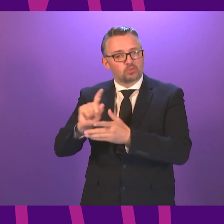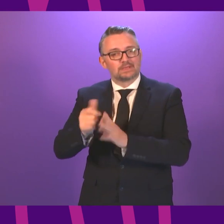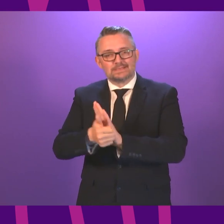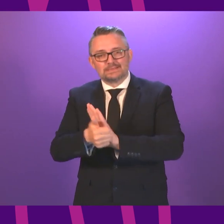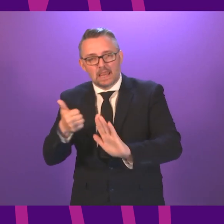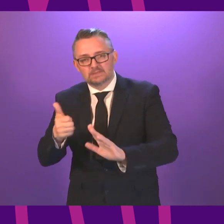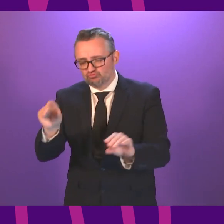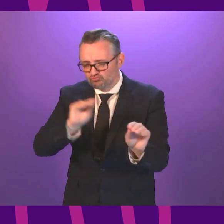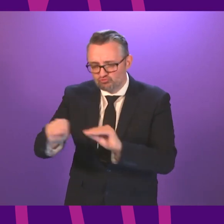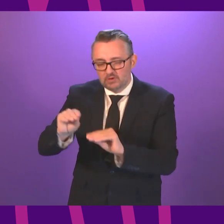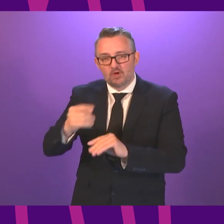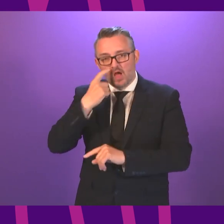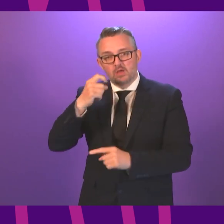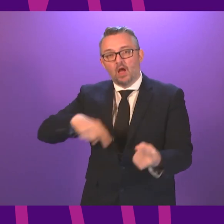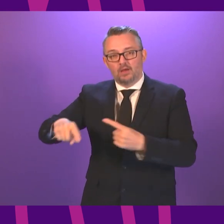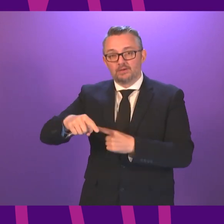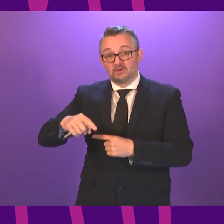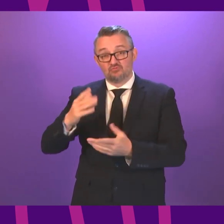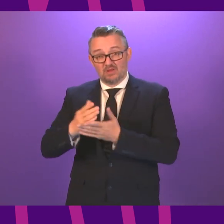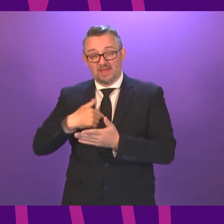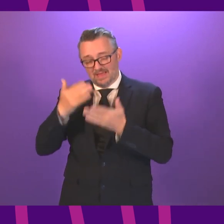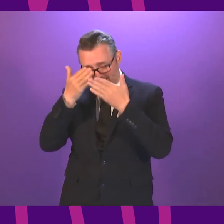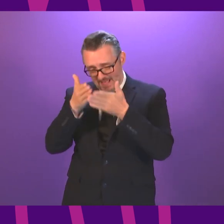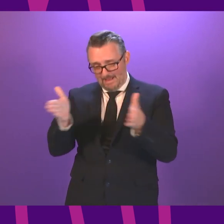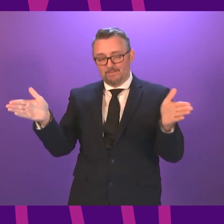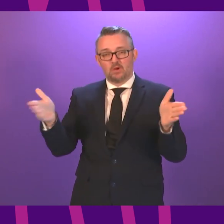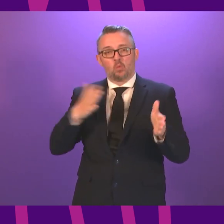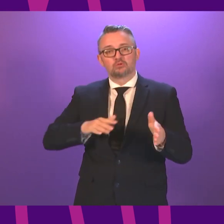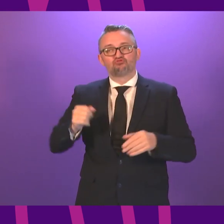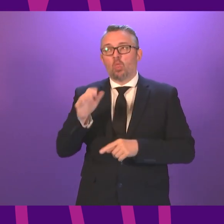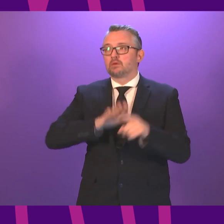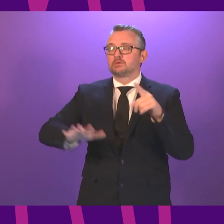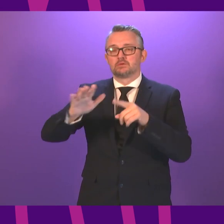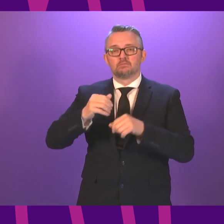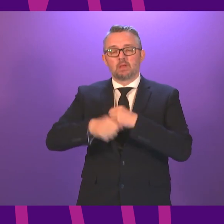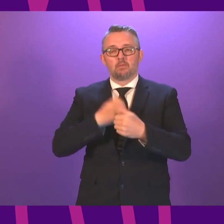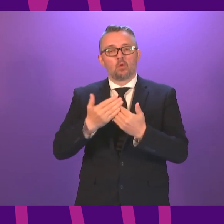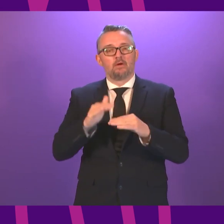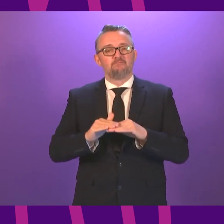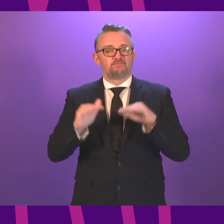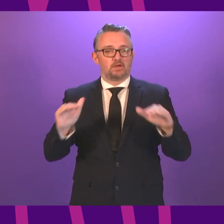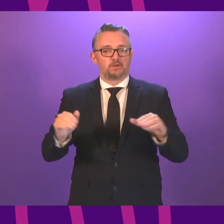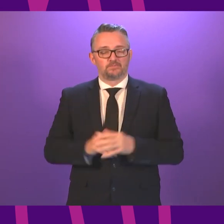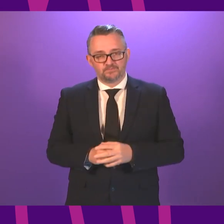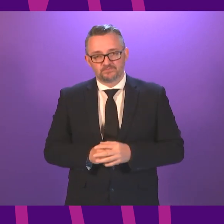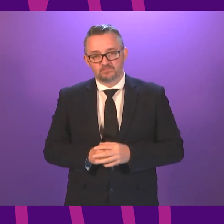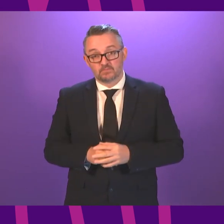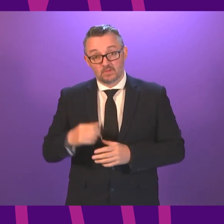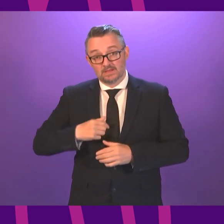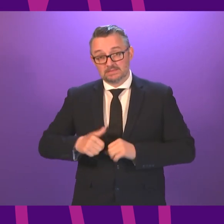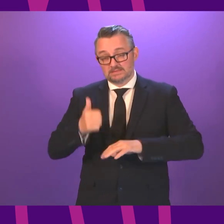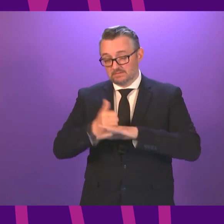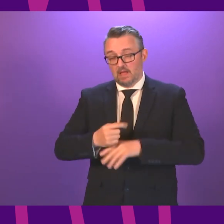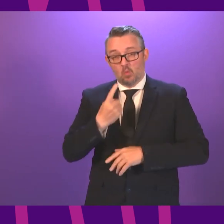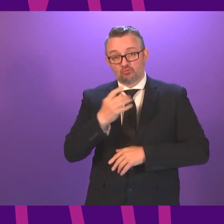people is part of our wider mission to create a fairer Scotland. During our first 100 days, we will provide